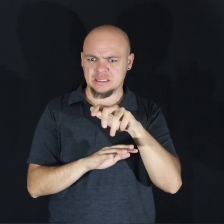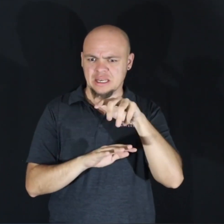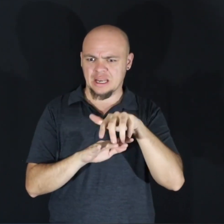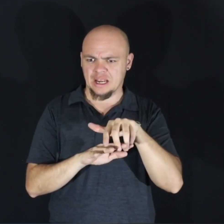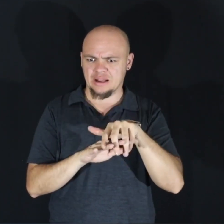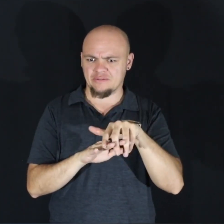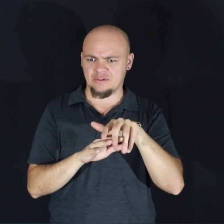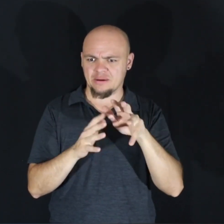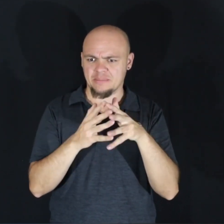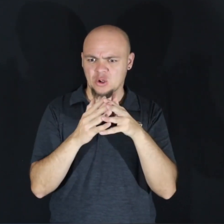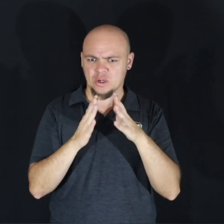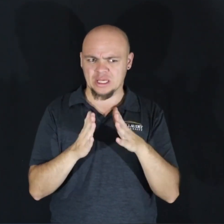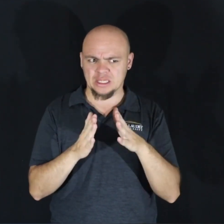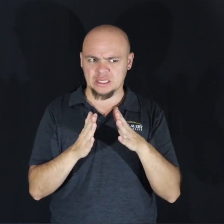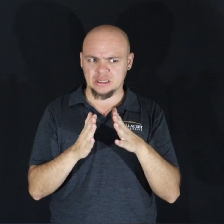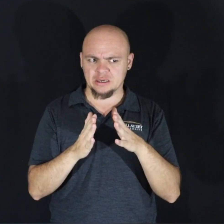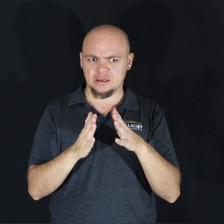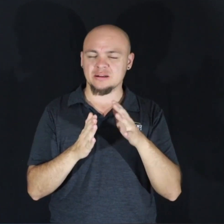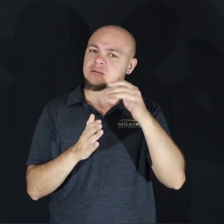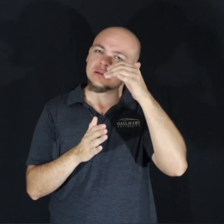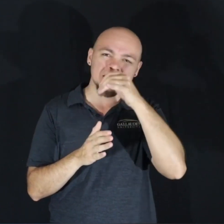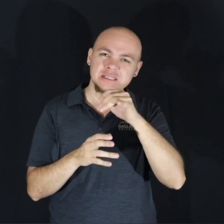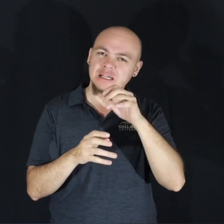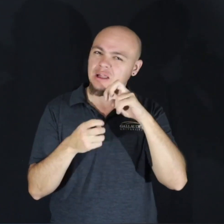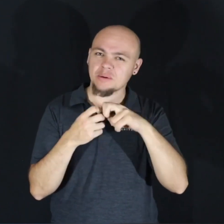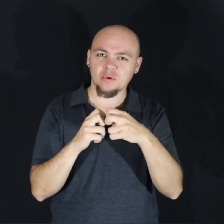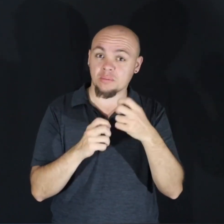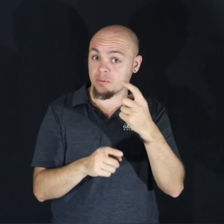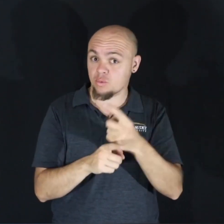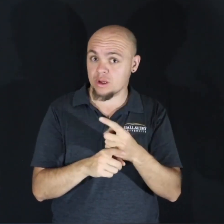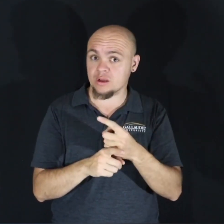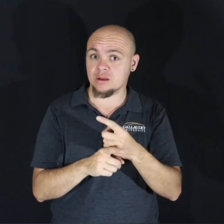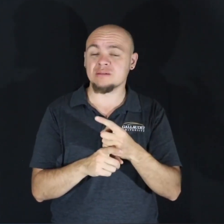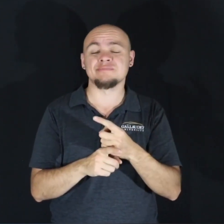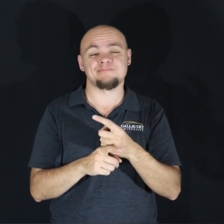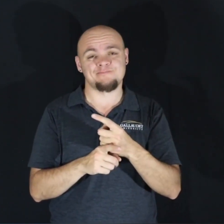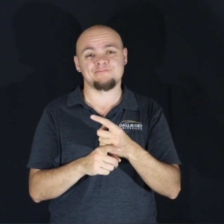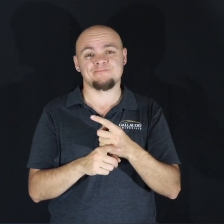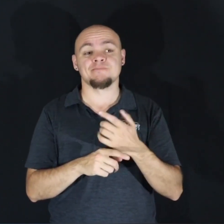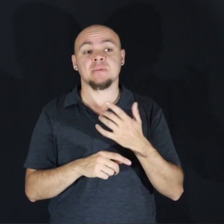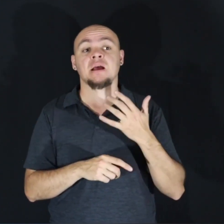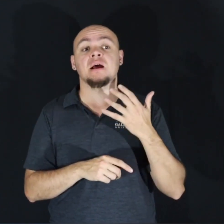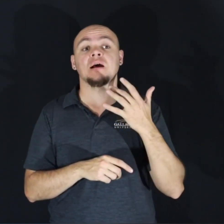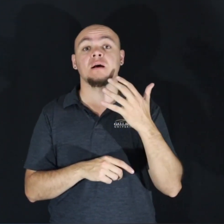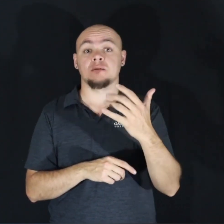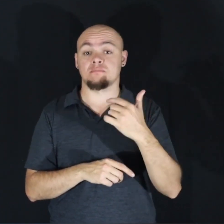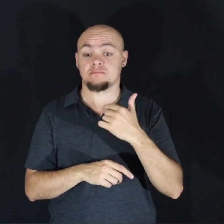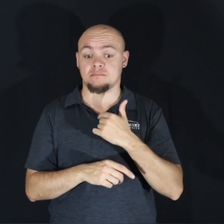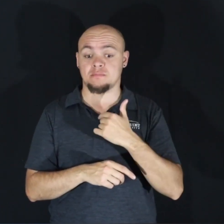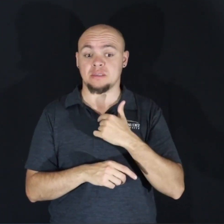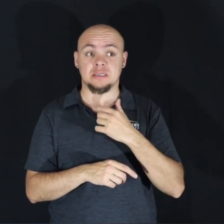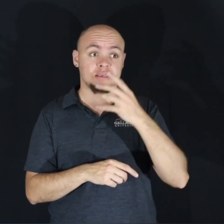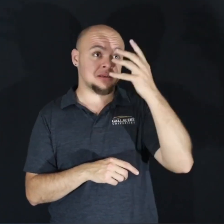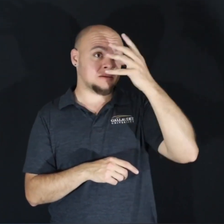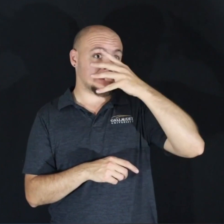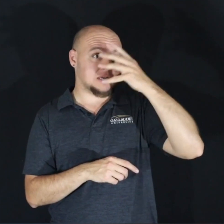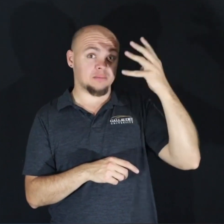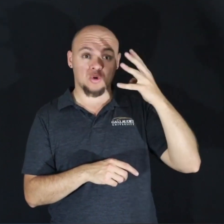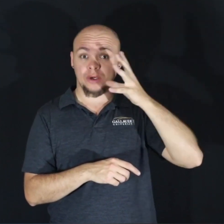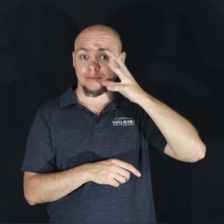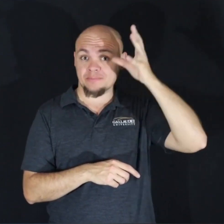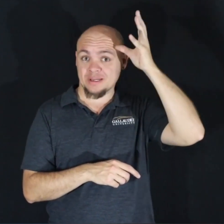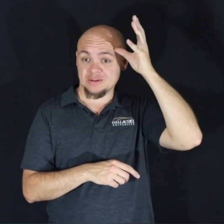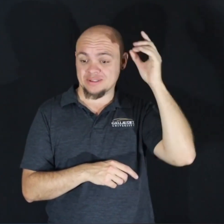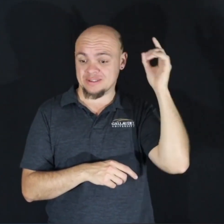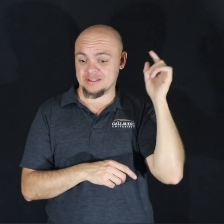What a silly little problem to have, right? Well, it became much less silly when I, the daughter of immigrants, came